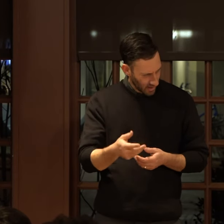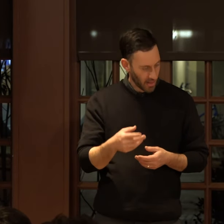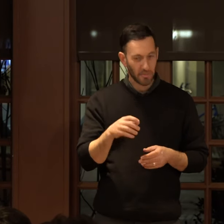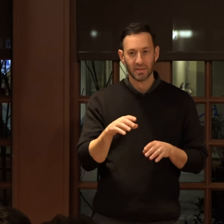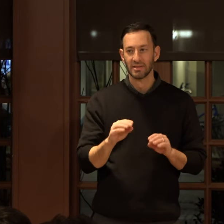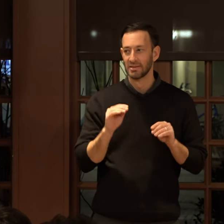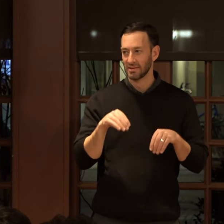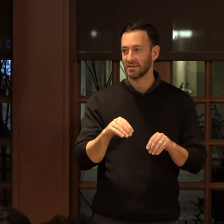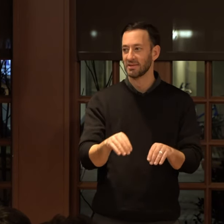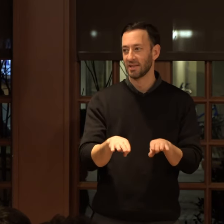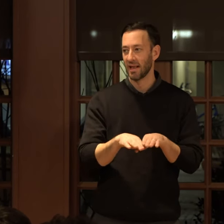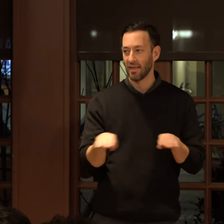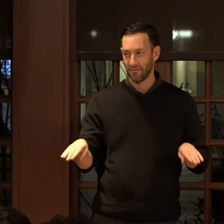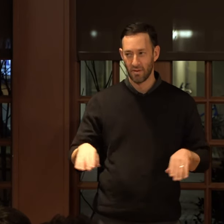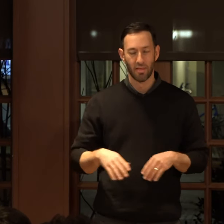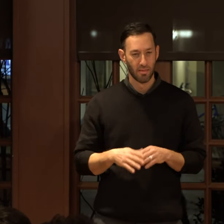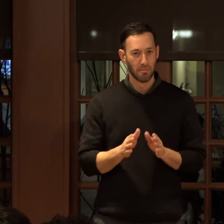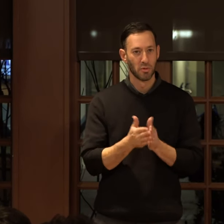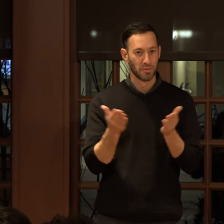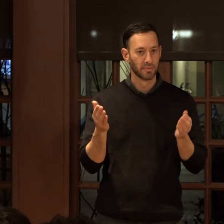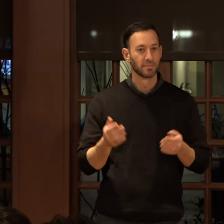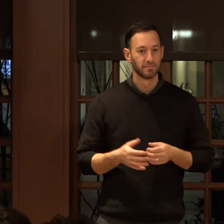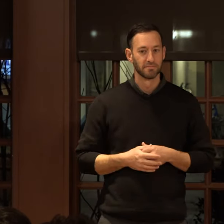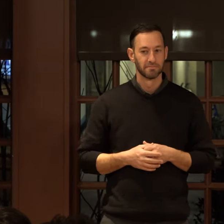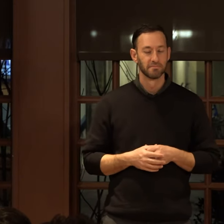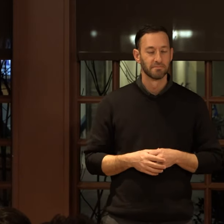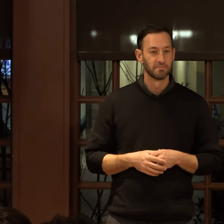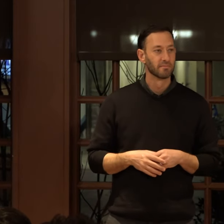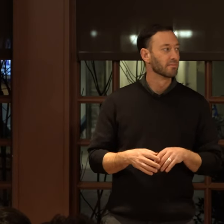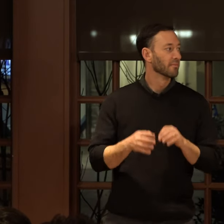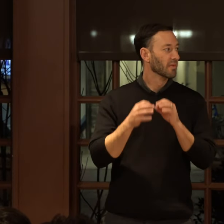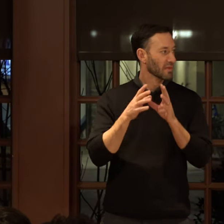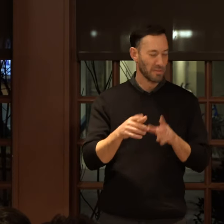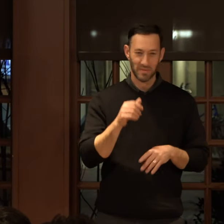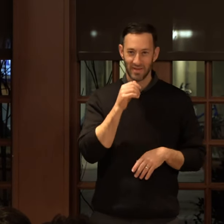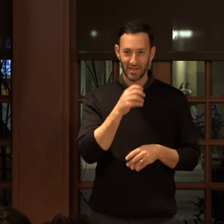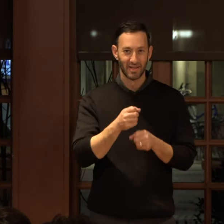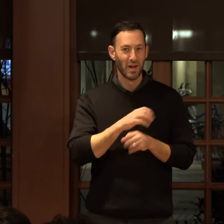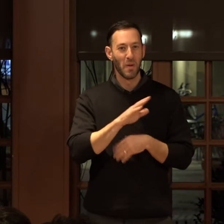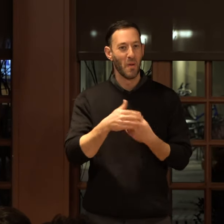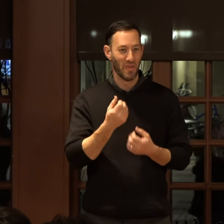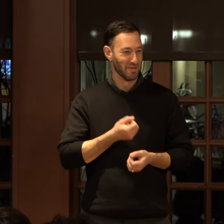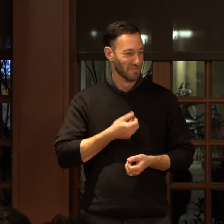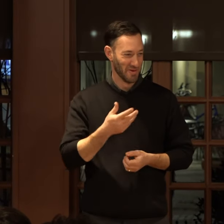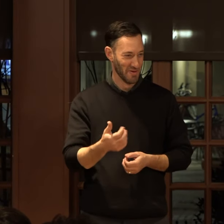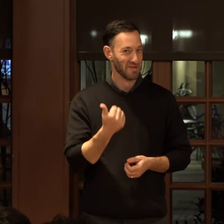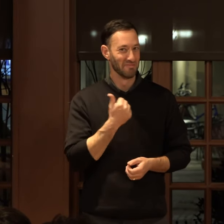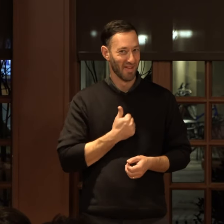And the interpreters didn't get these poems, so I apologize.